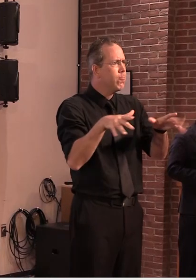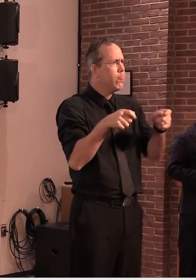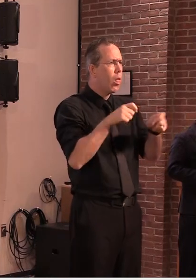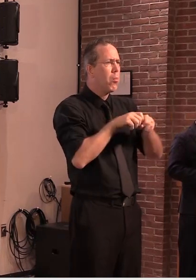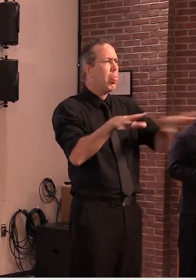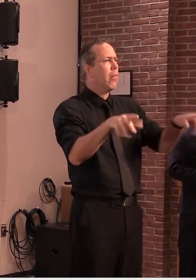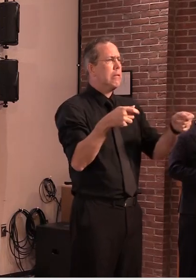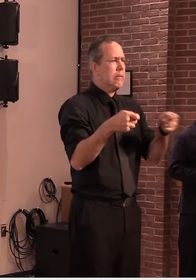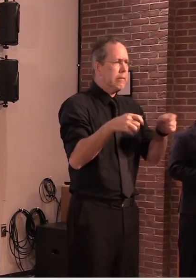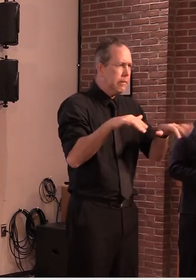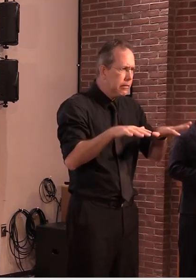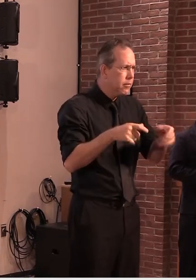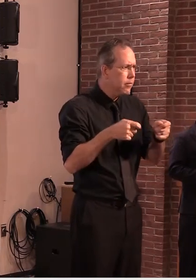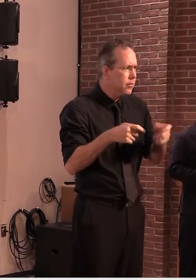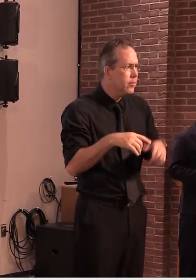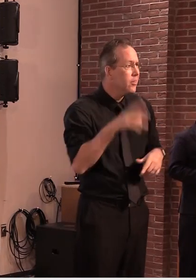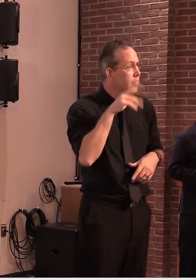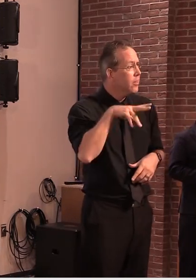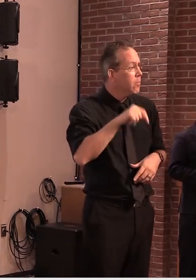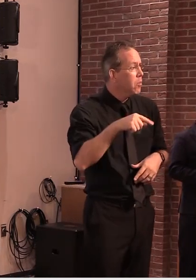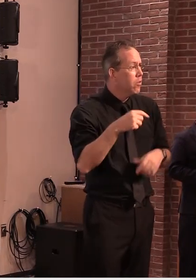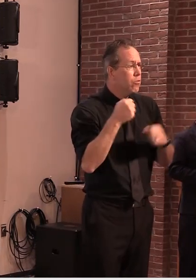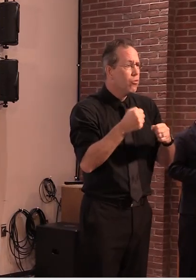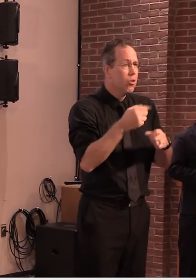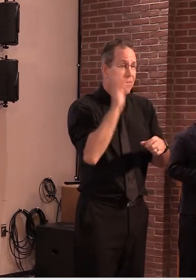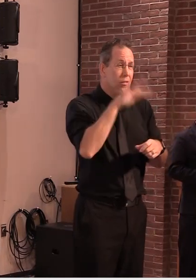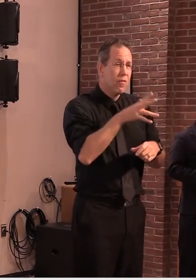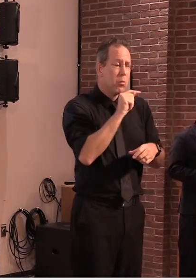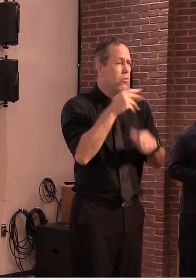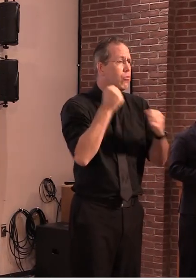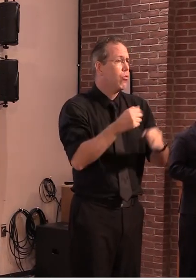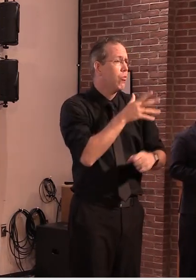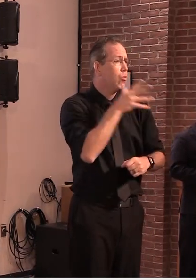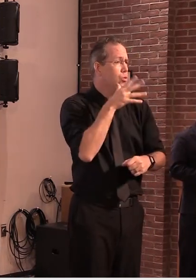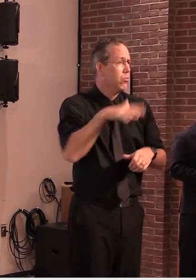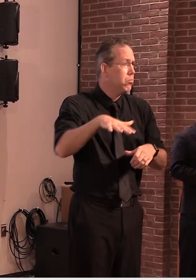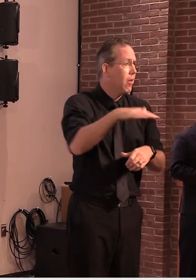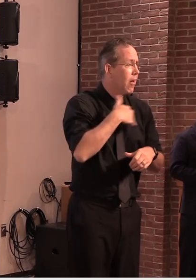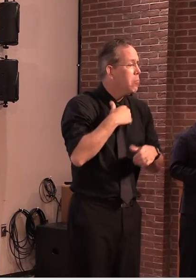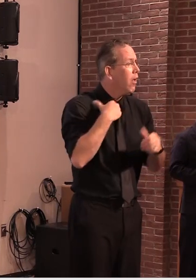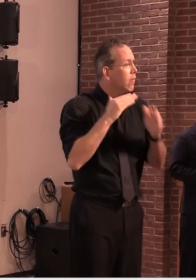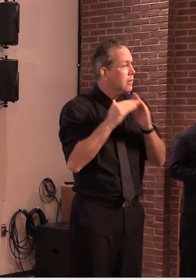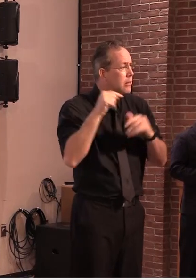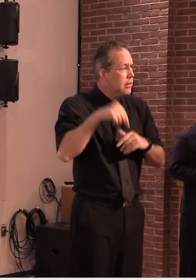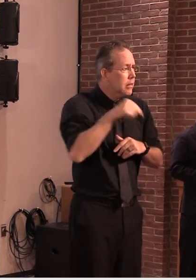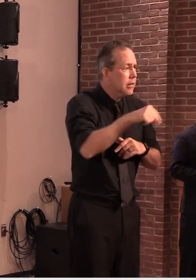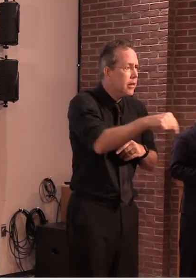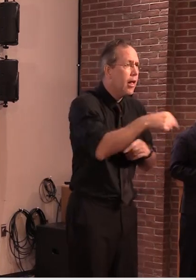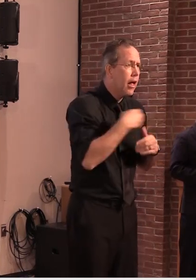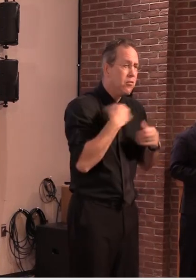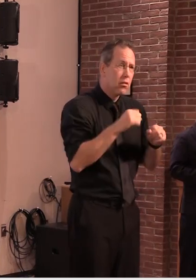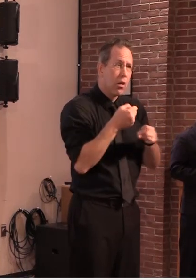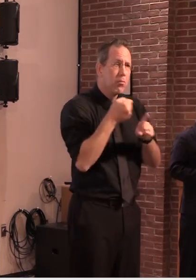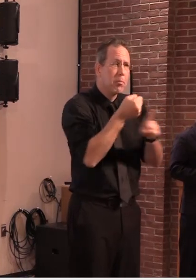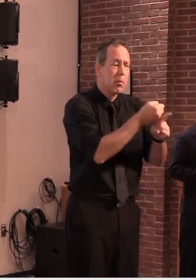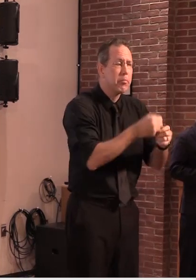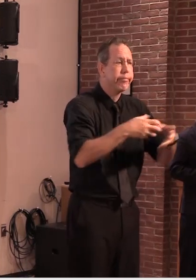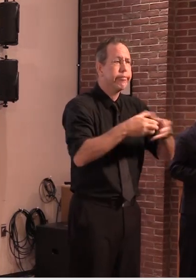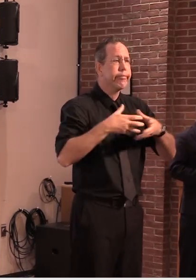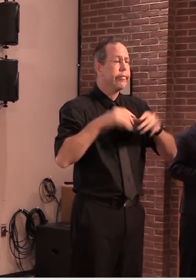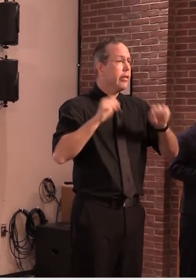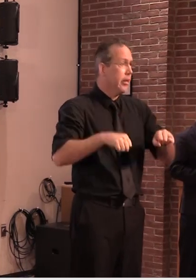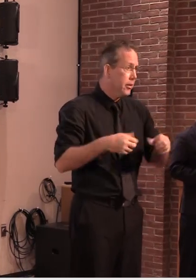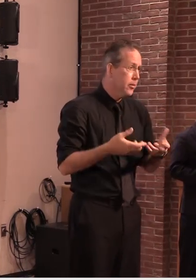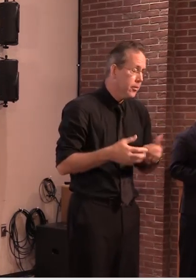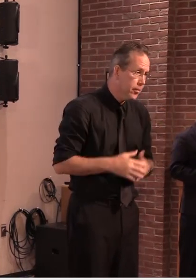rural areas, like parts of Vermont, can quickly be overcome by new waves of infection. The next three maps